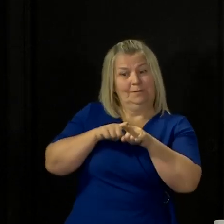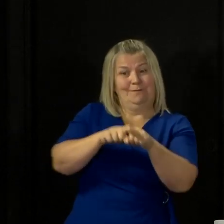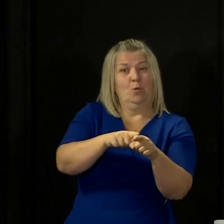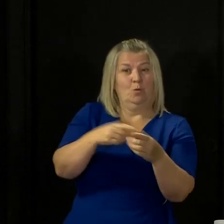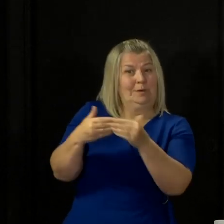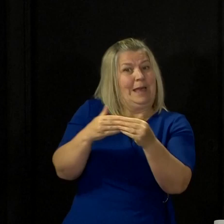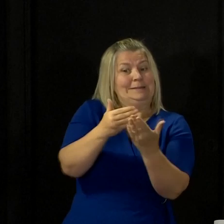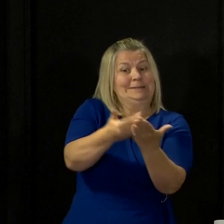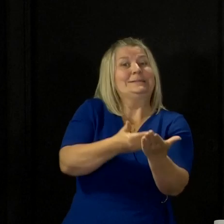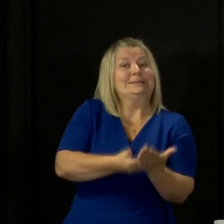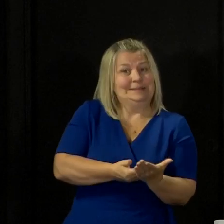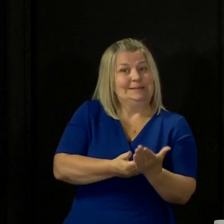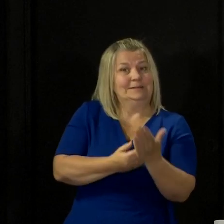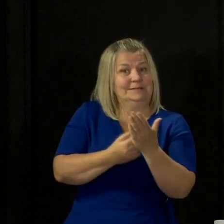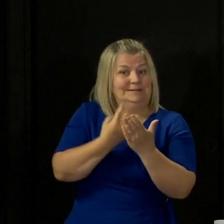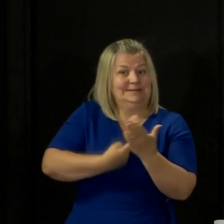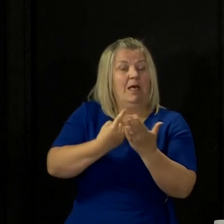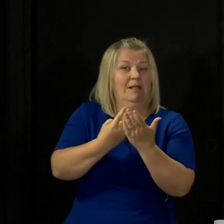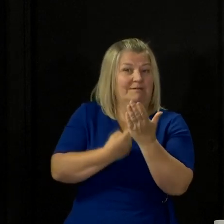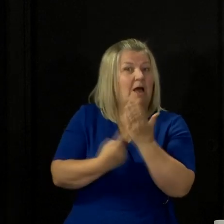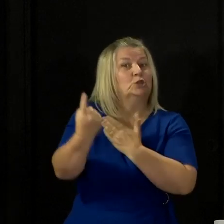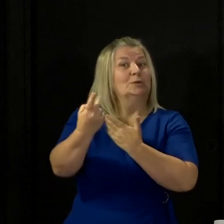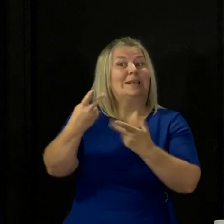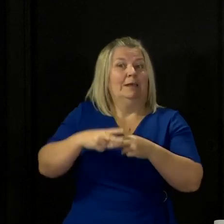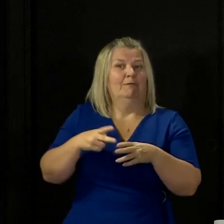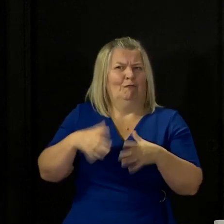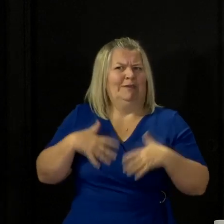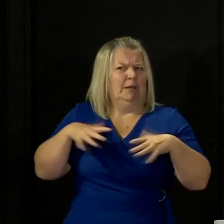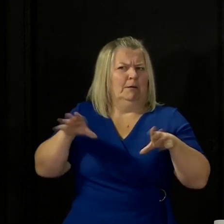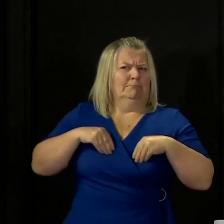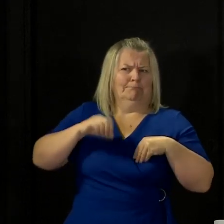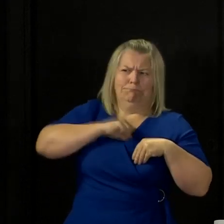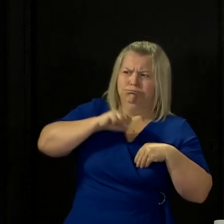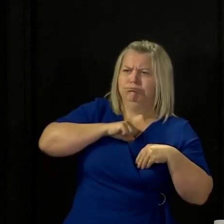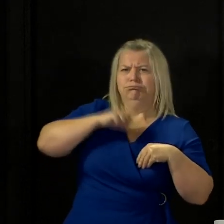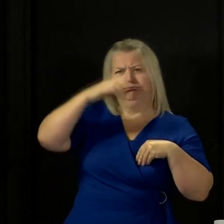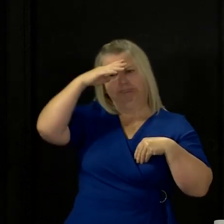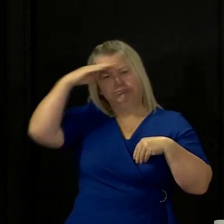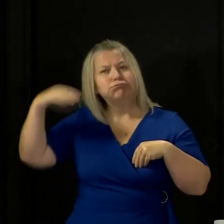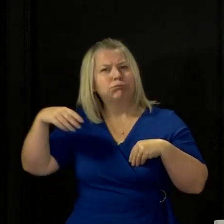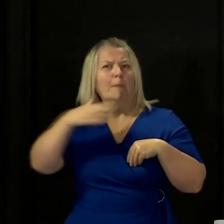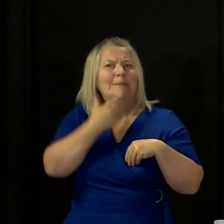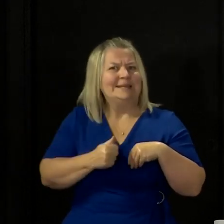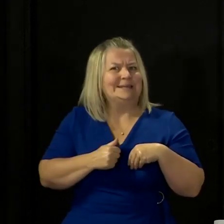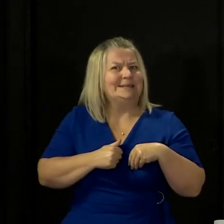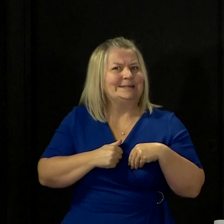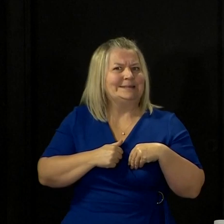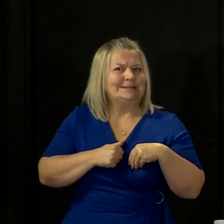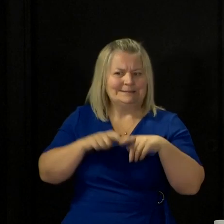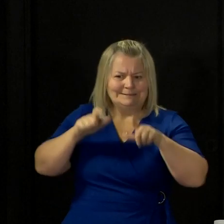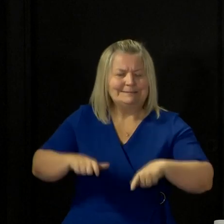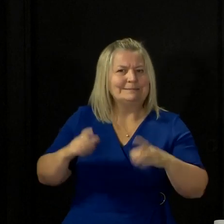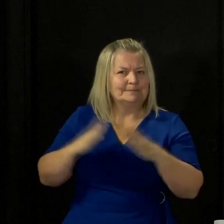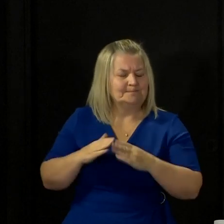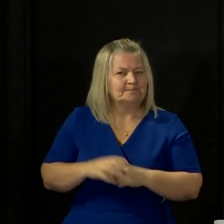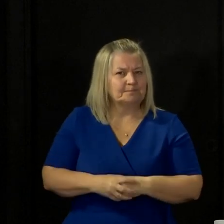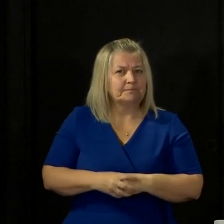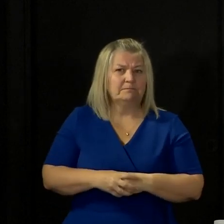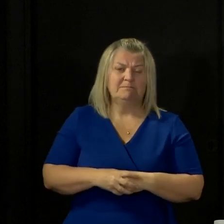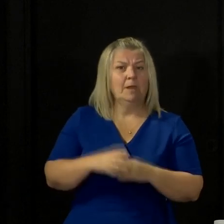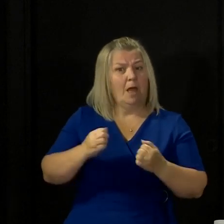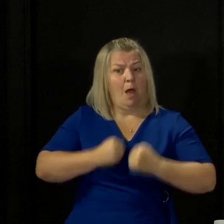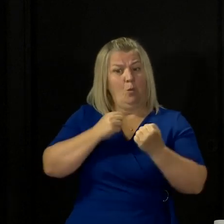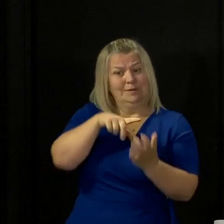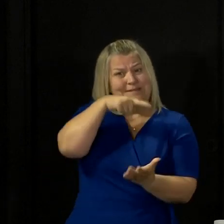Above all else, all of us must remember right now that the decisions we take as individuals continue to have an